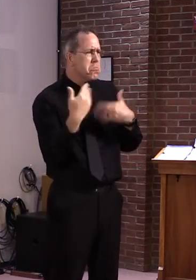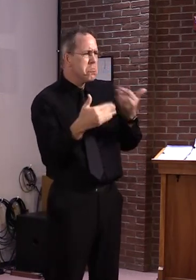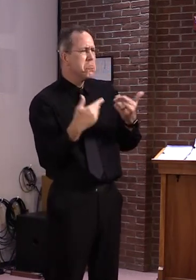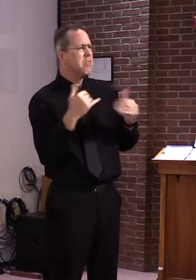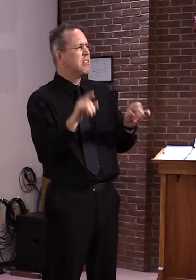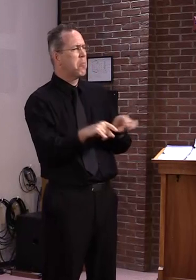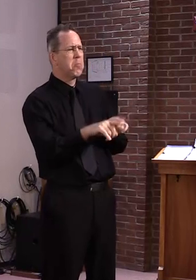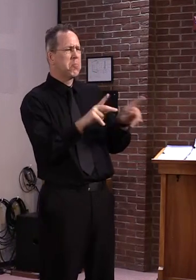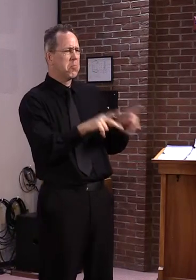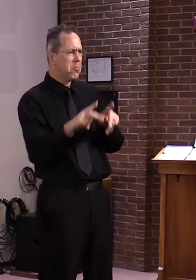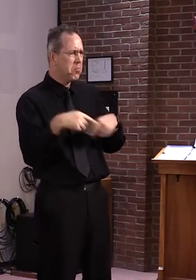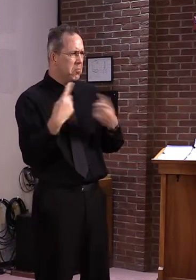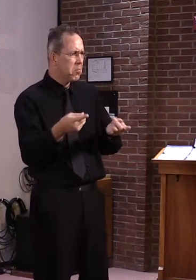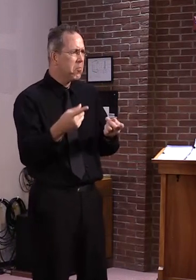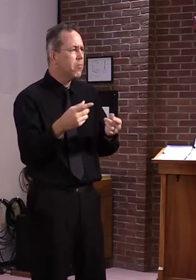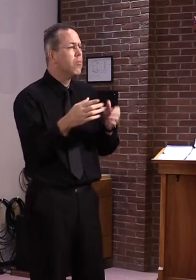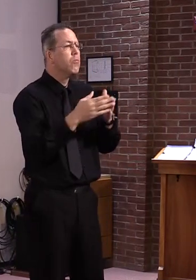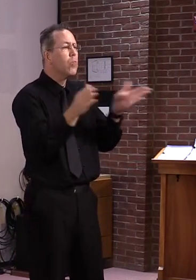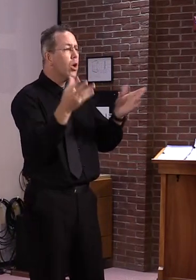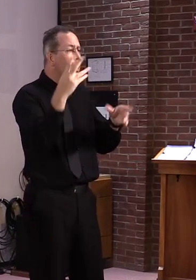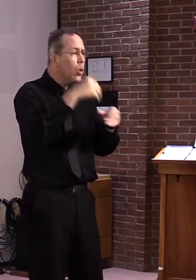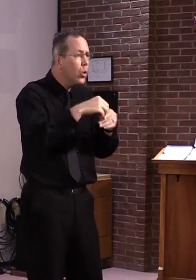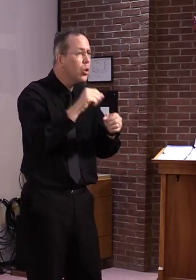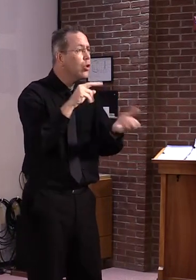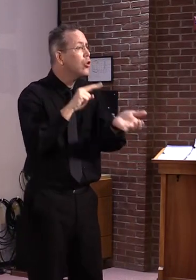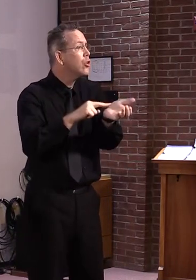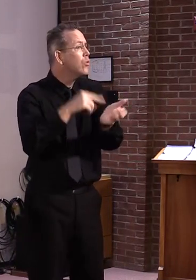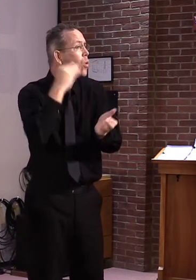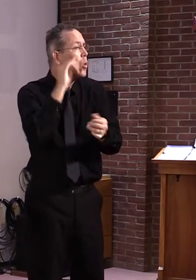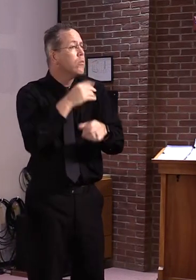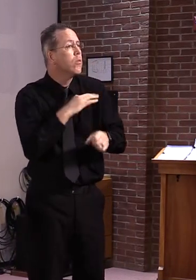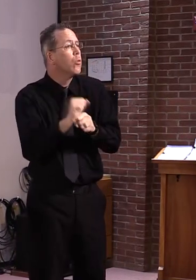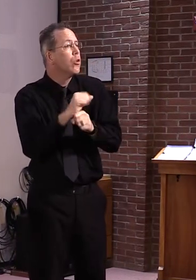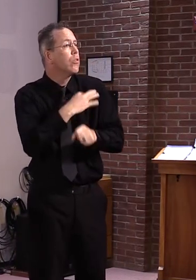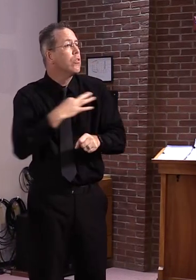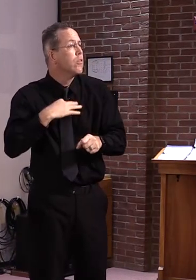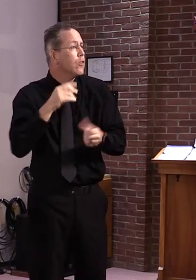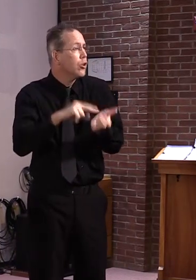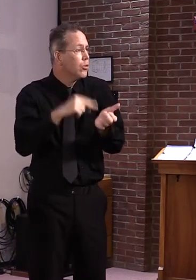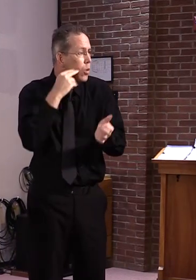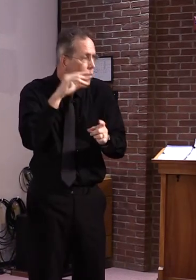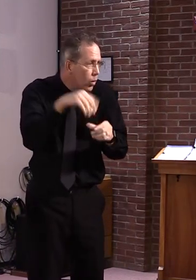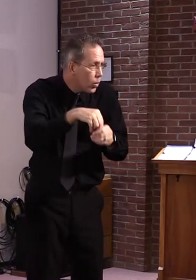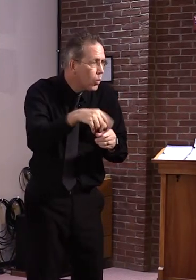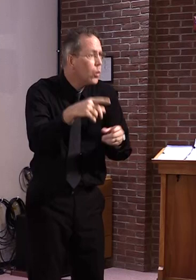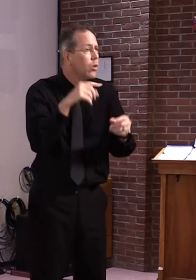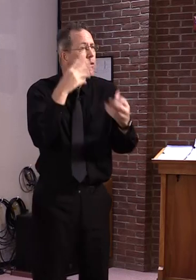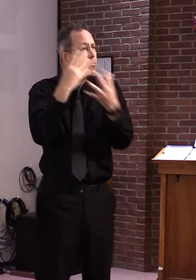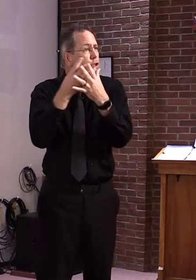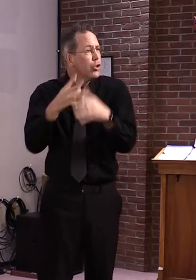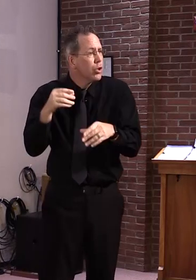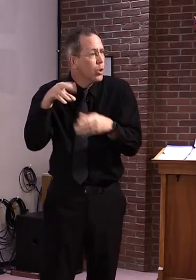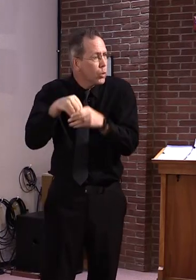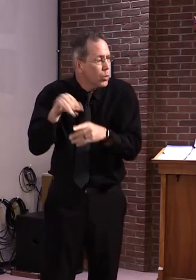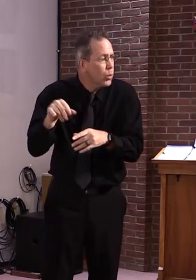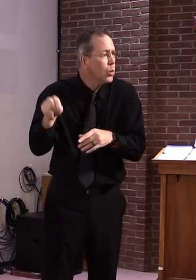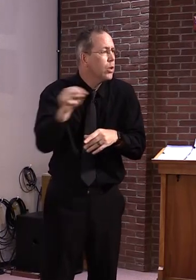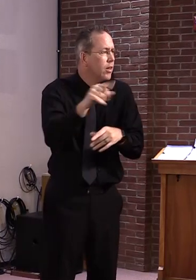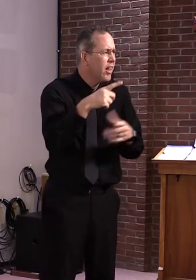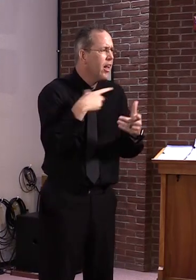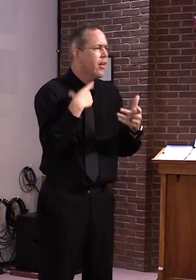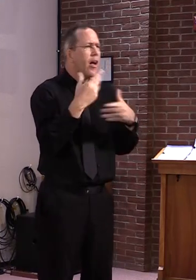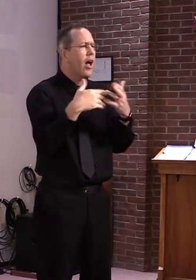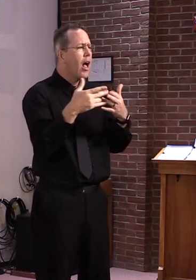talks about nursing homes. It talks about all other aspects of healthcare and